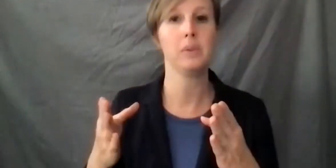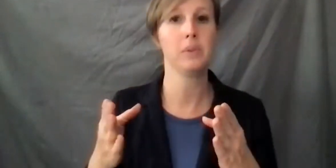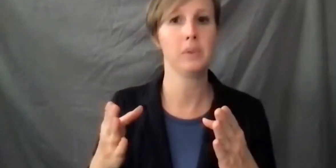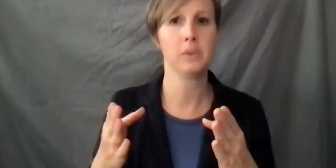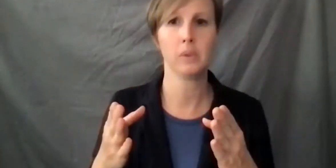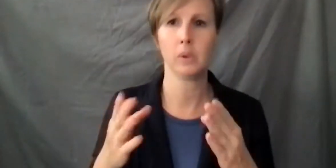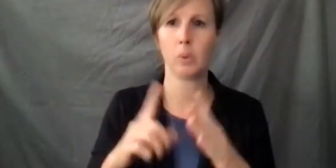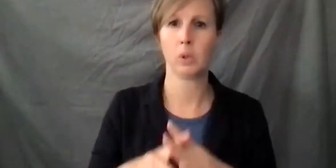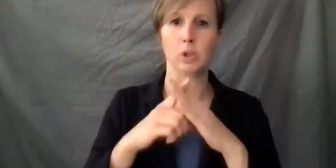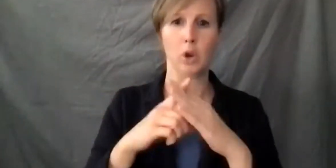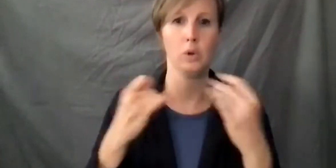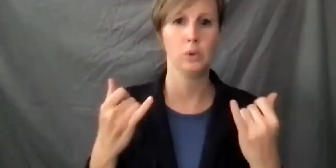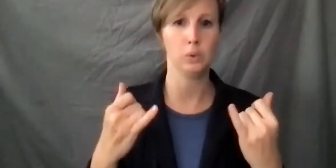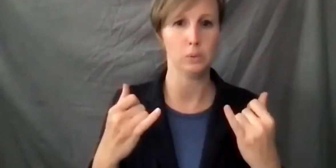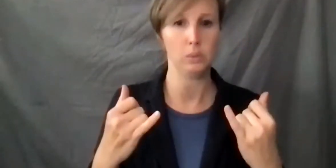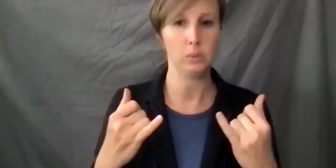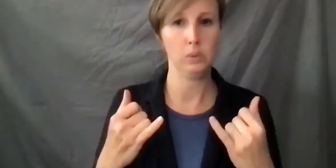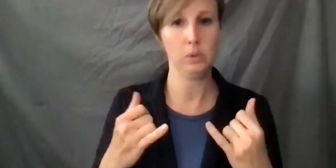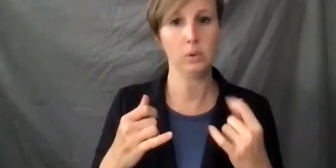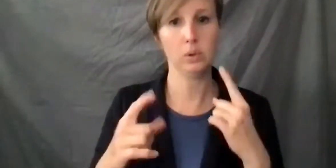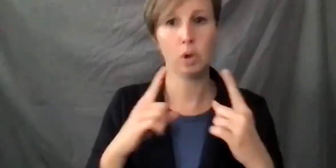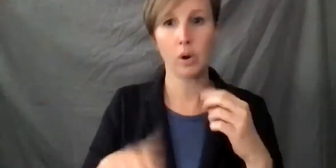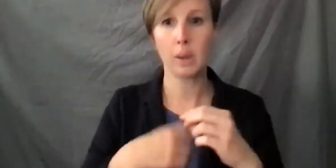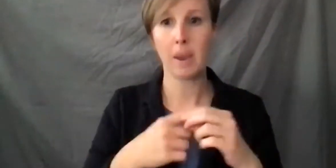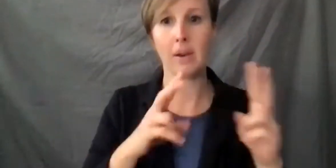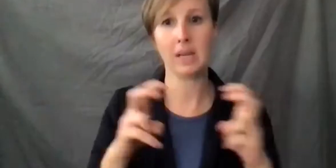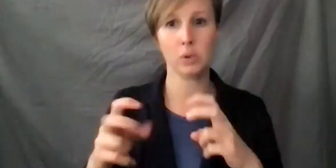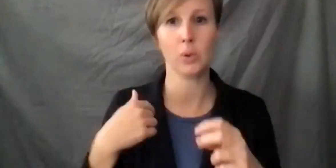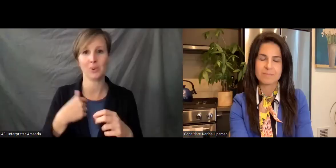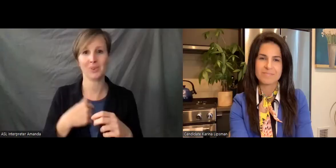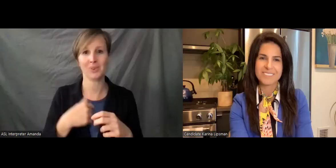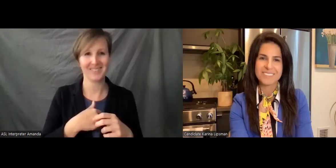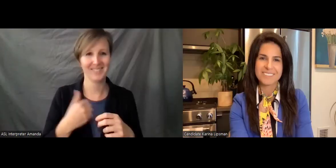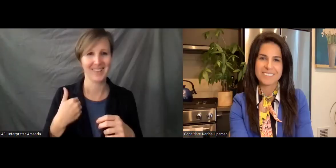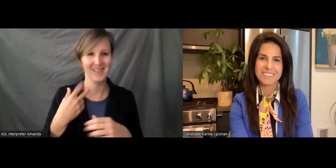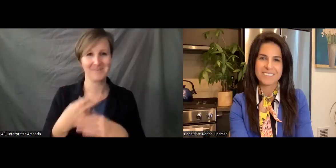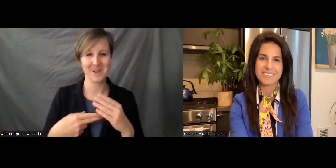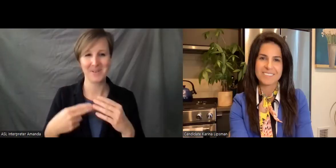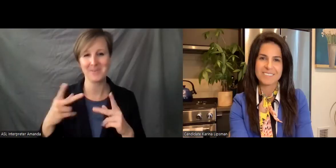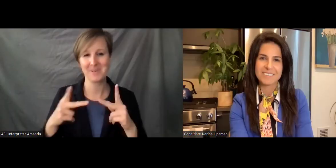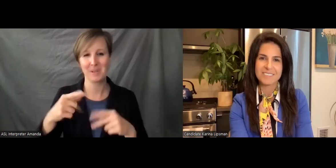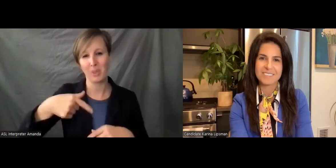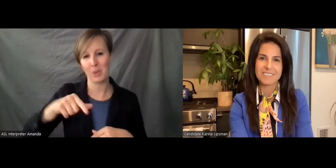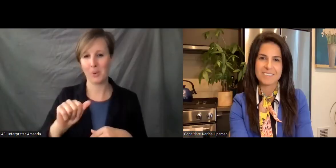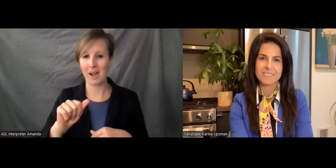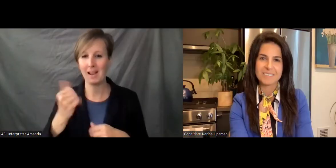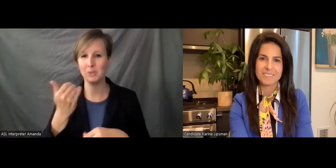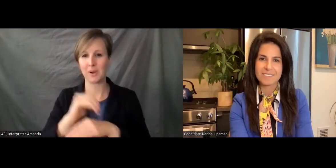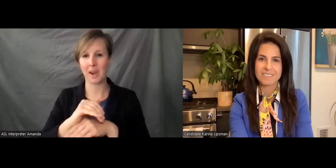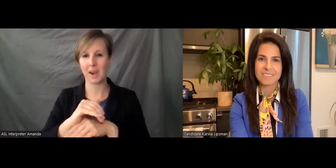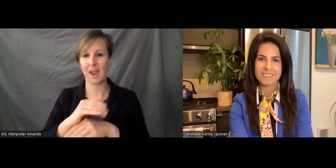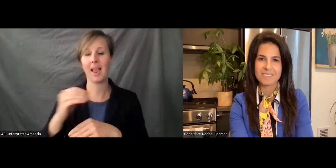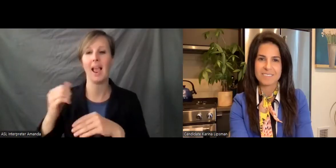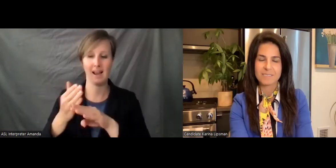think we'll start today by talking about an issue that we've had both people in the Q&A tonight and lots of folks in advance send